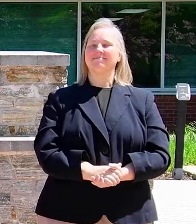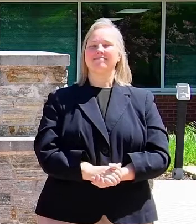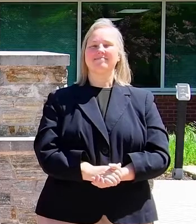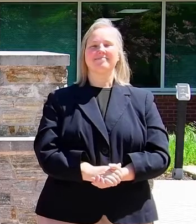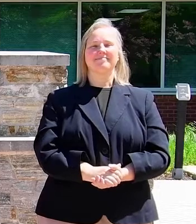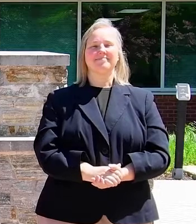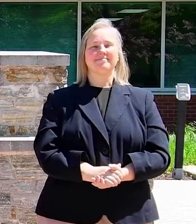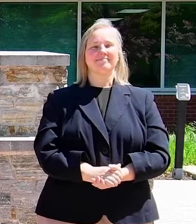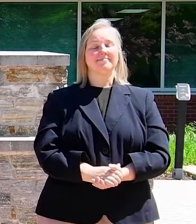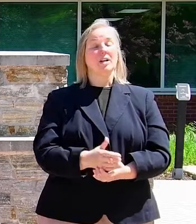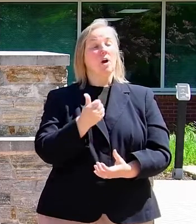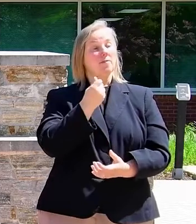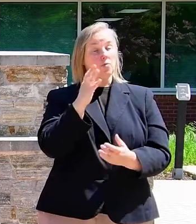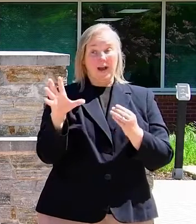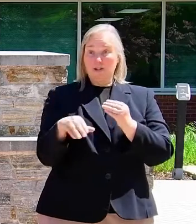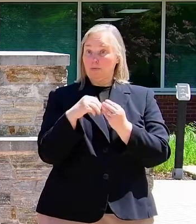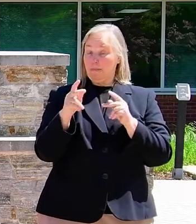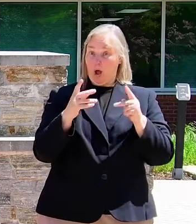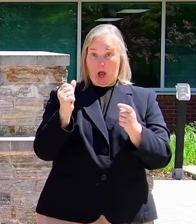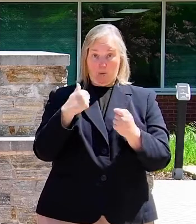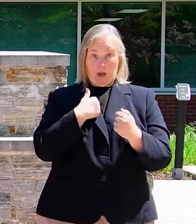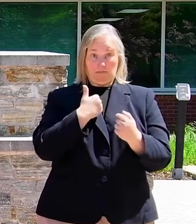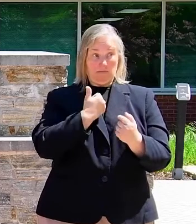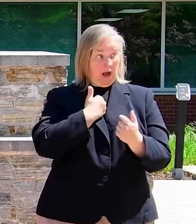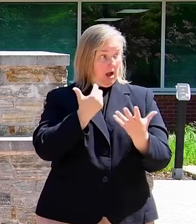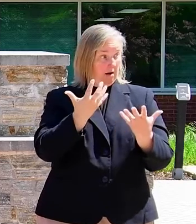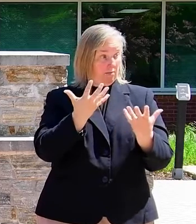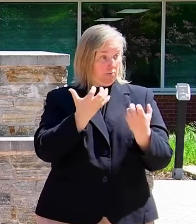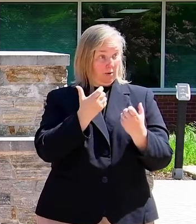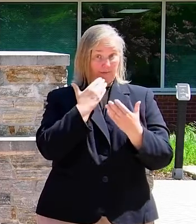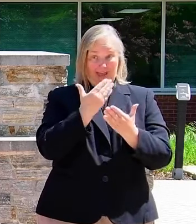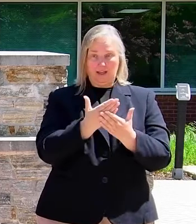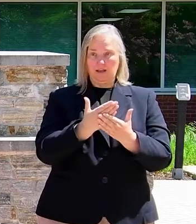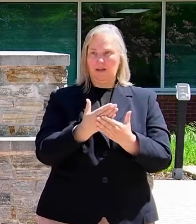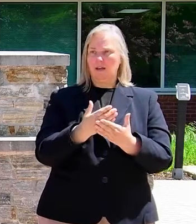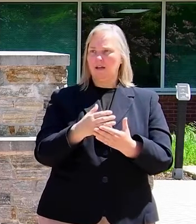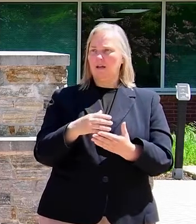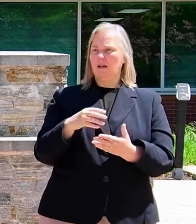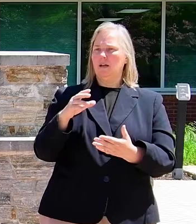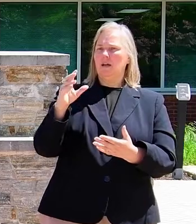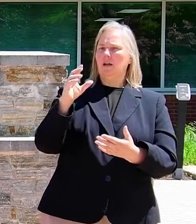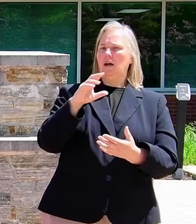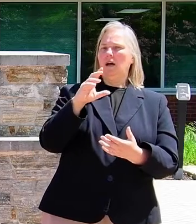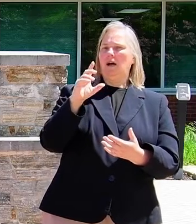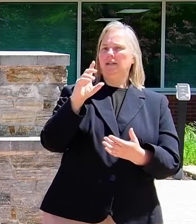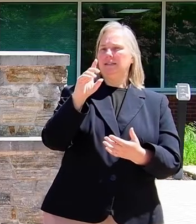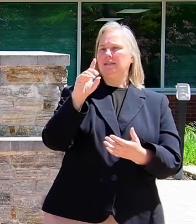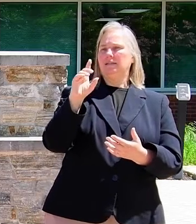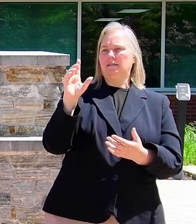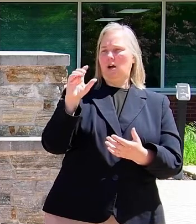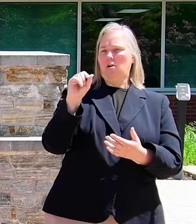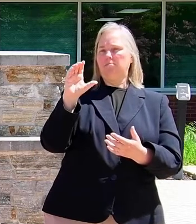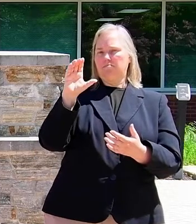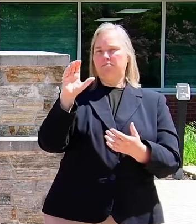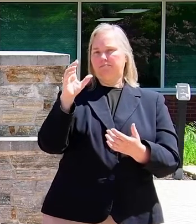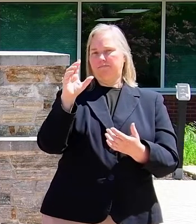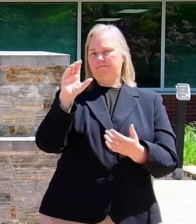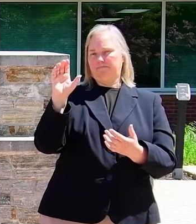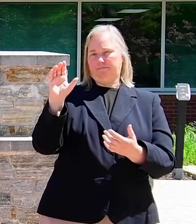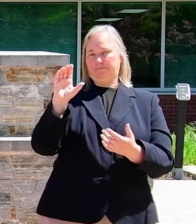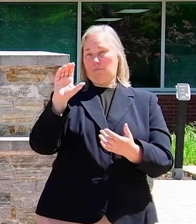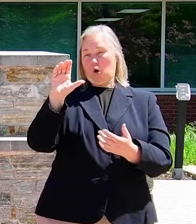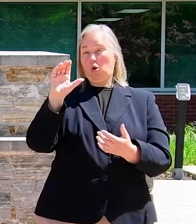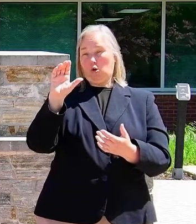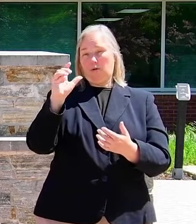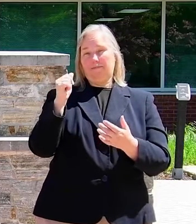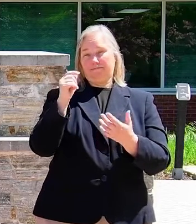A few extra people that I want to thank. Felice Ola Carter, a former board member of the